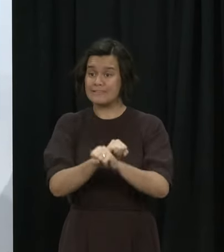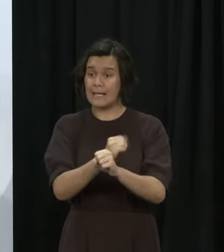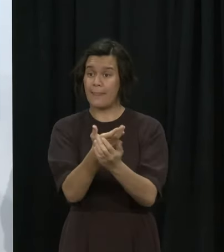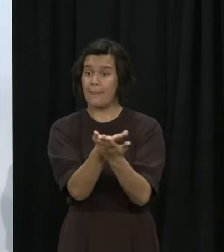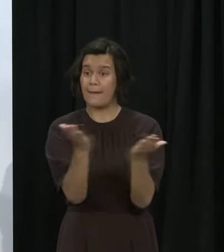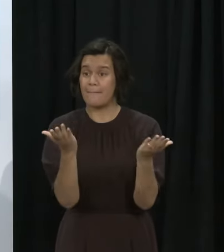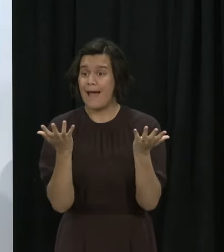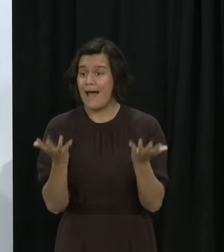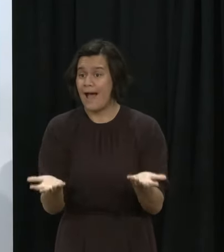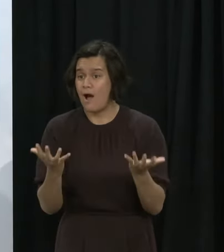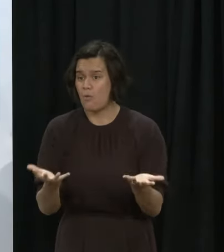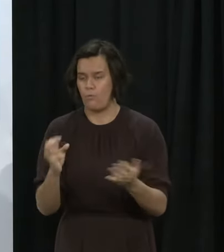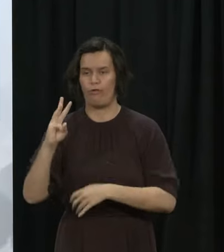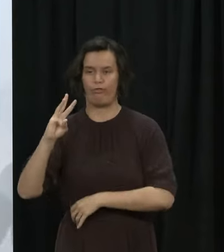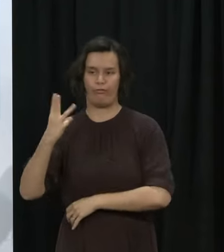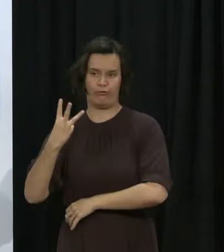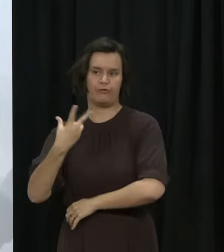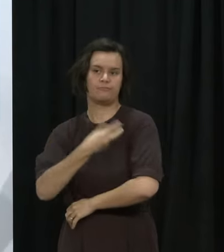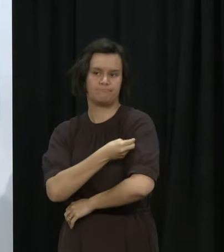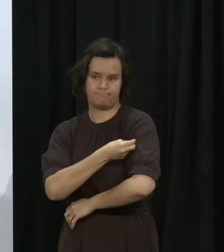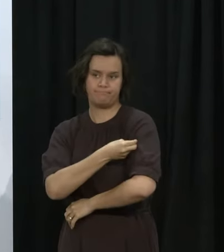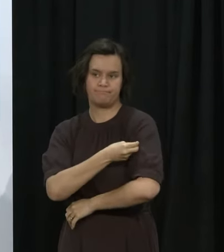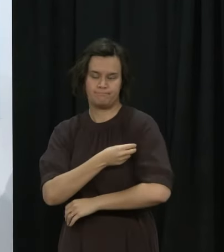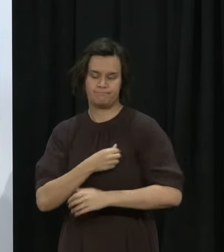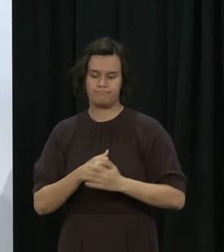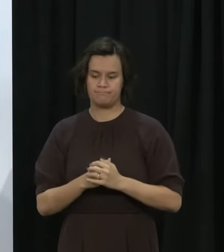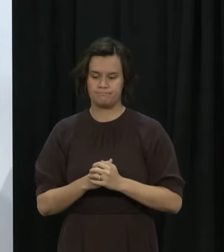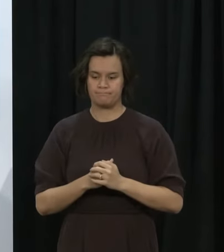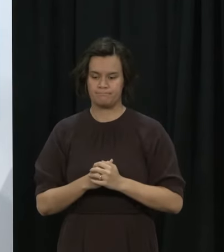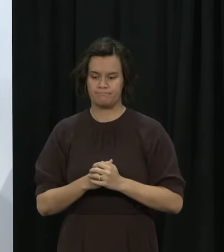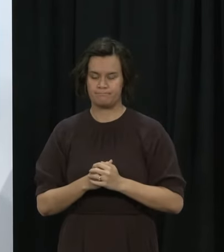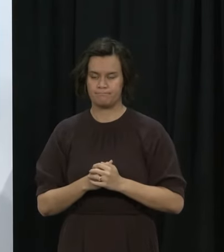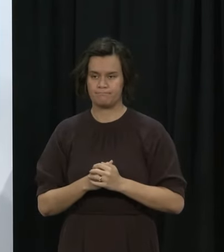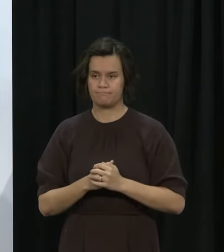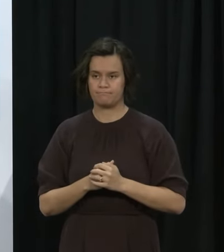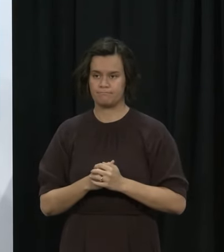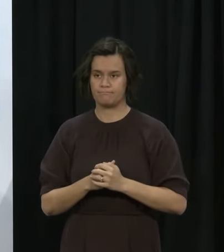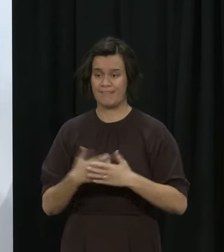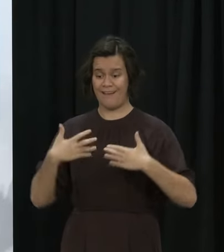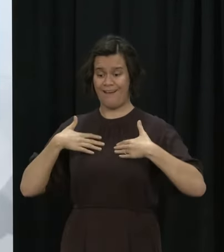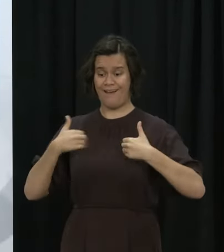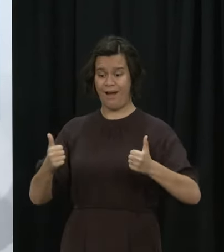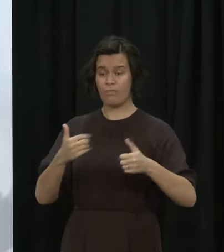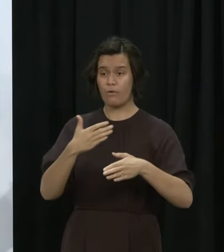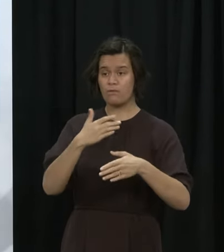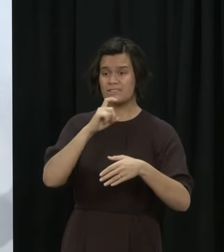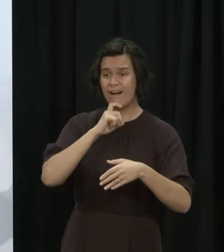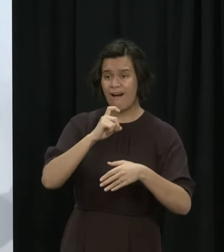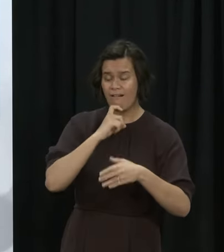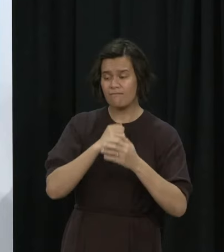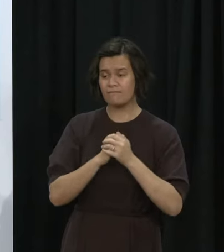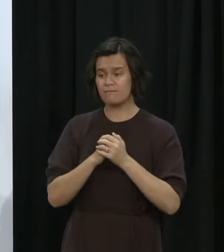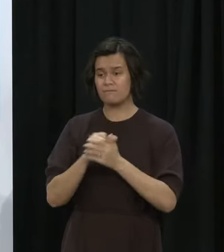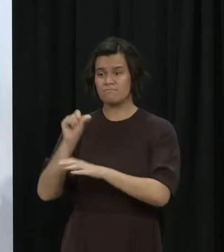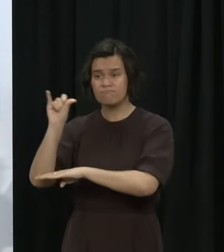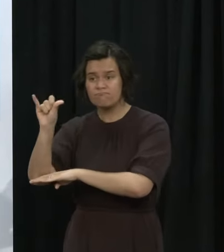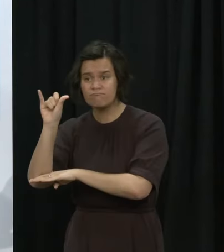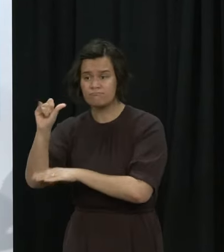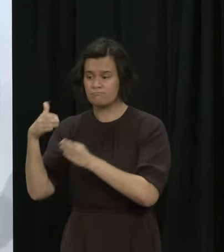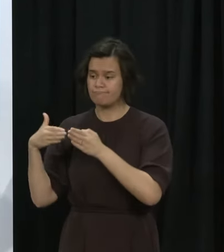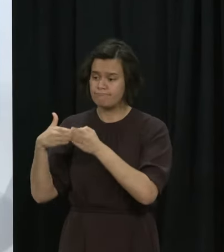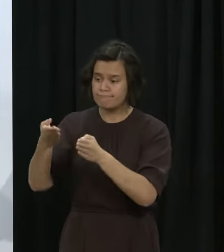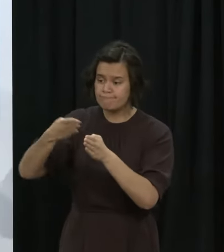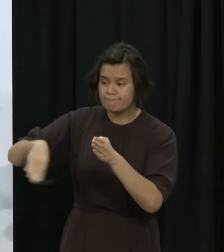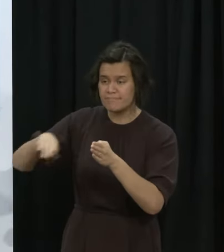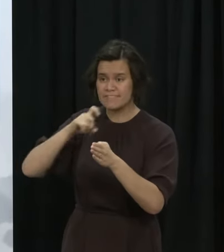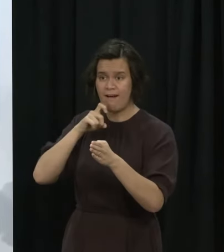this population. Our frontline border and healthcare workers are also a top priority as they were in the early part of